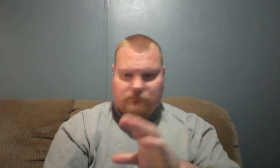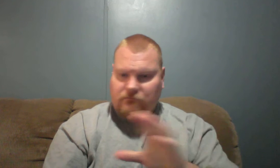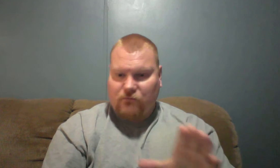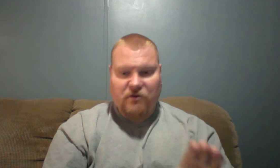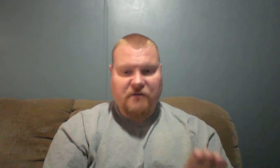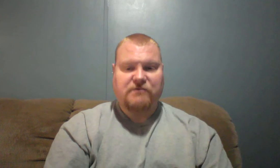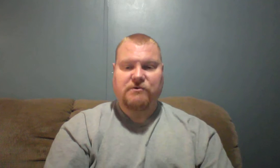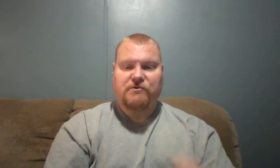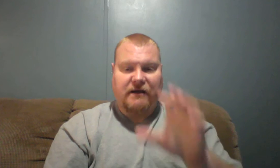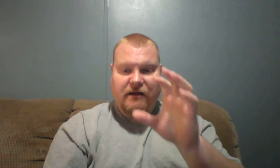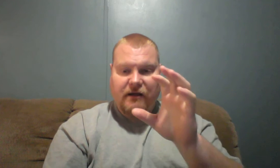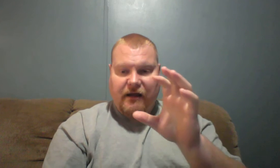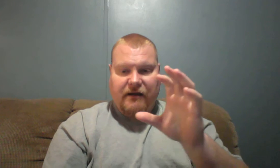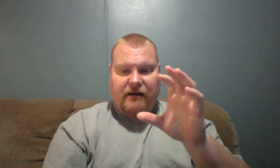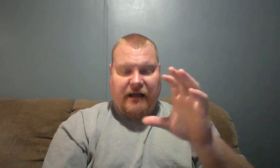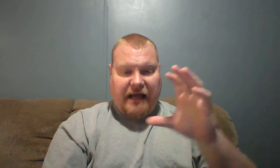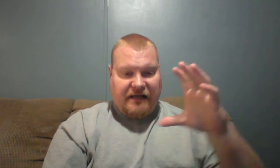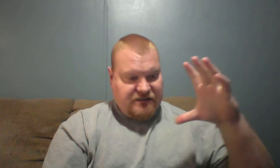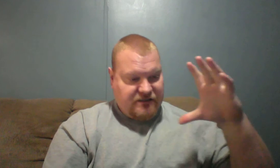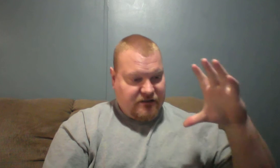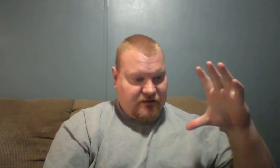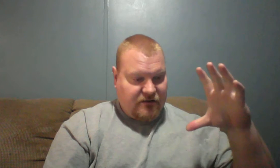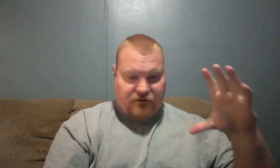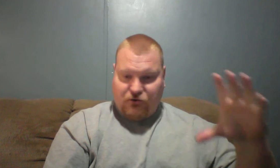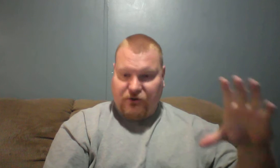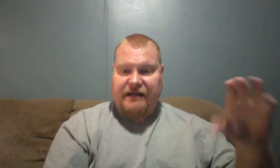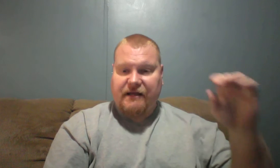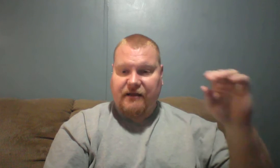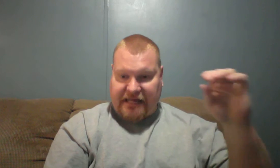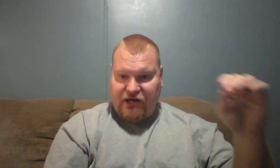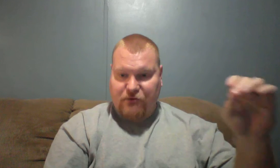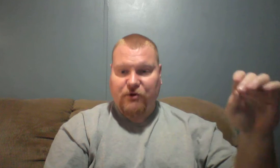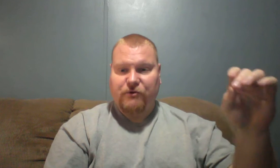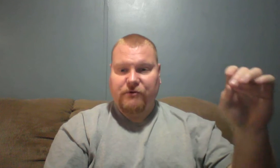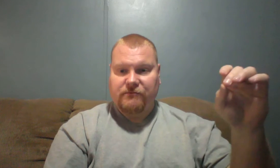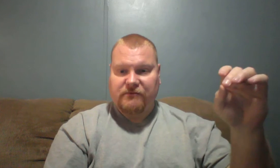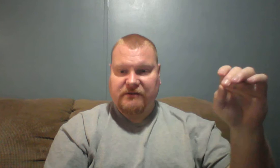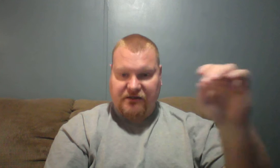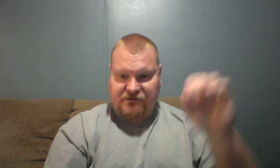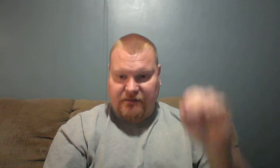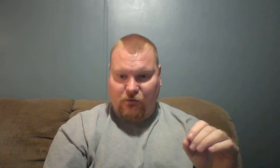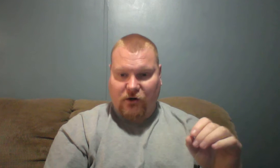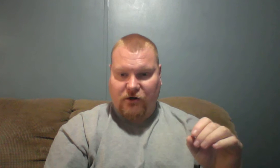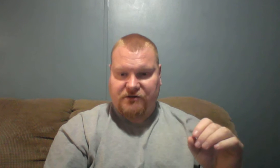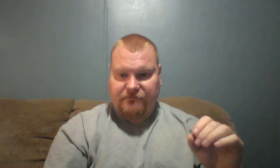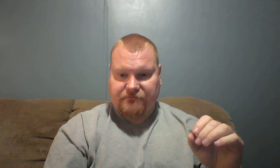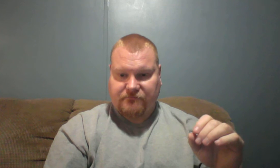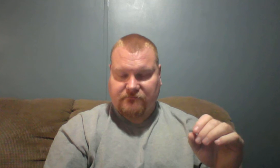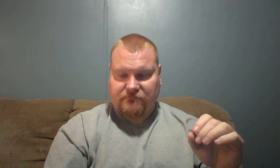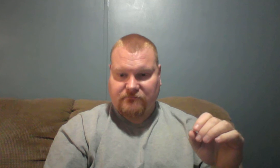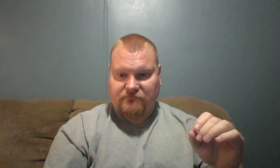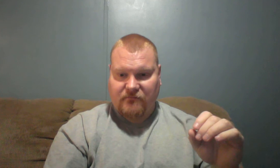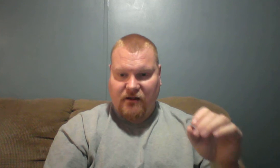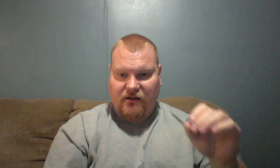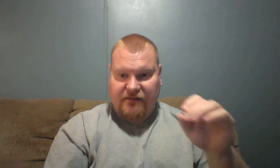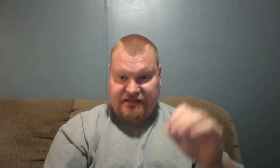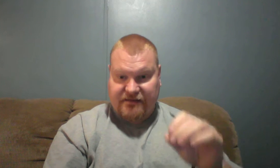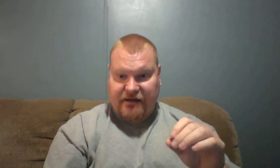One of the best ones around. has Greek and Hebrew. It tells about the words that's in there.